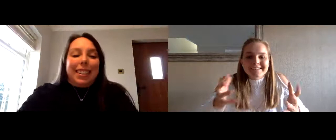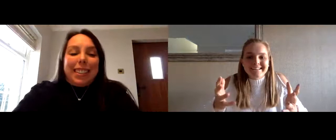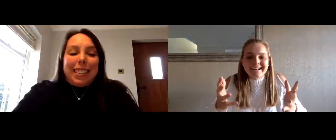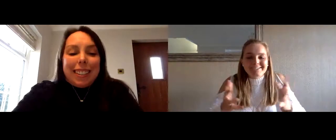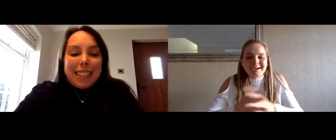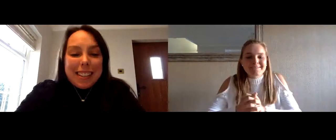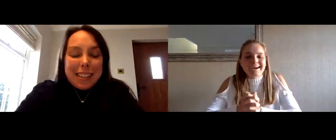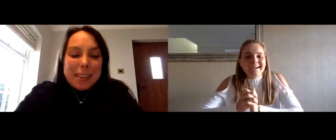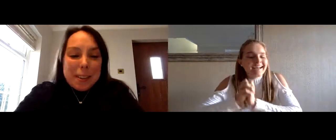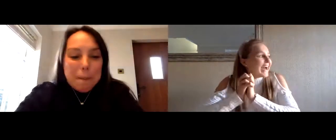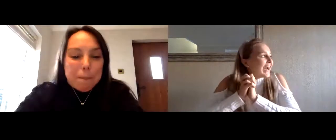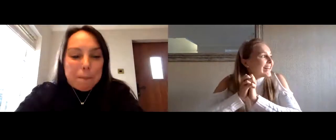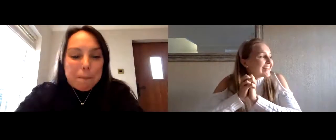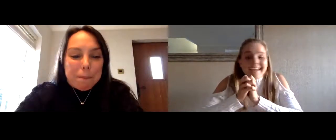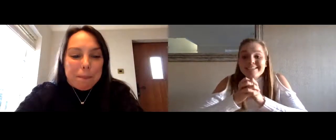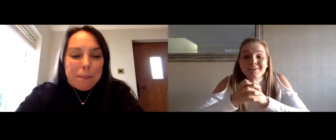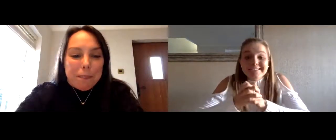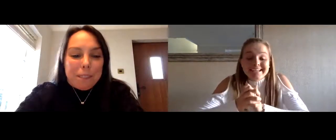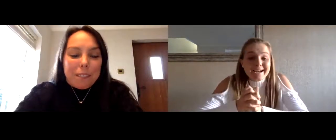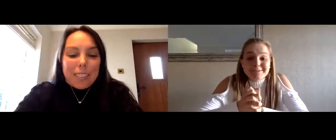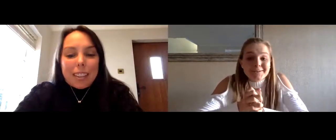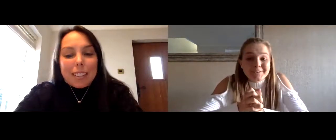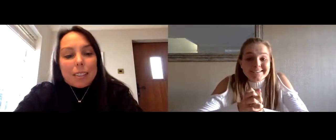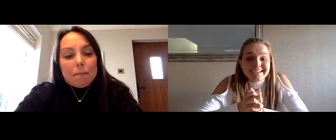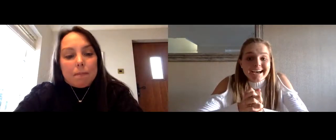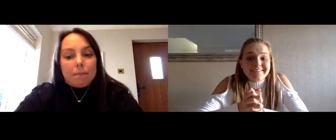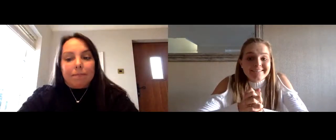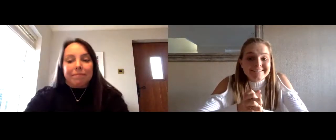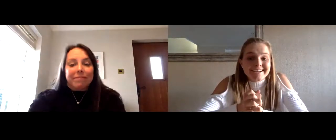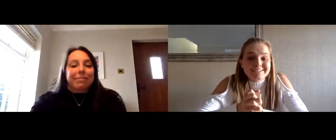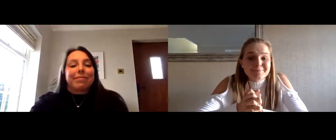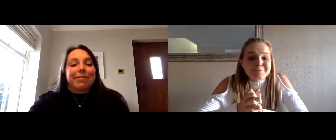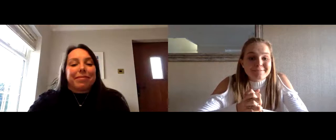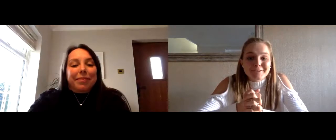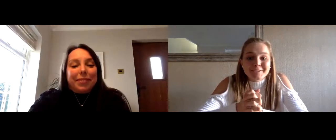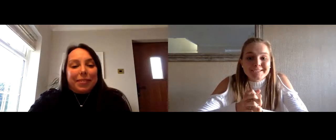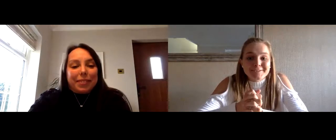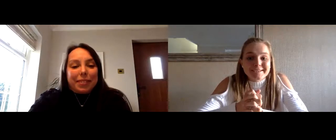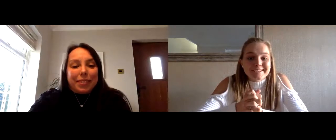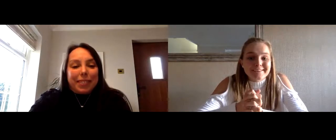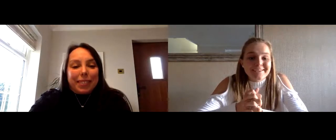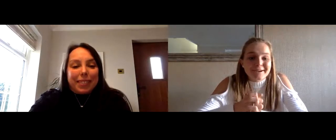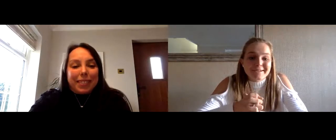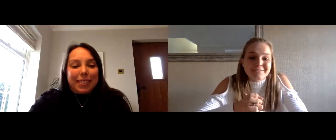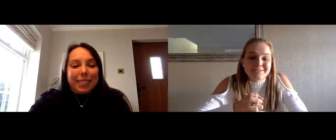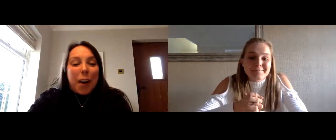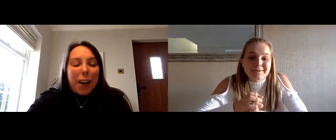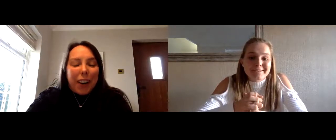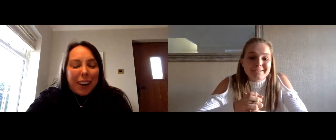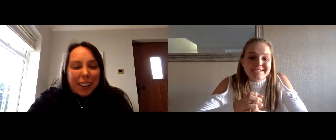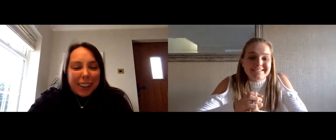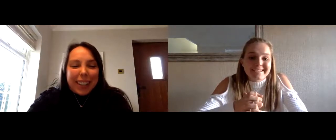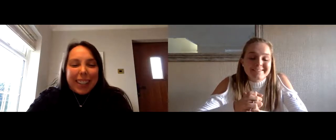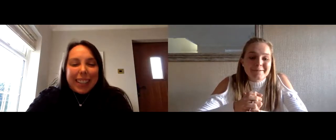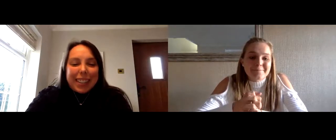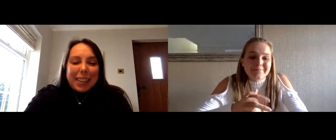three right in the next chapter and it is honestly an absolute honor to have such sporting royalty join me so thank you very much no